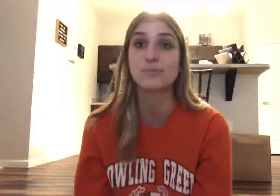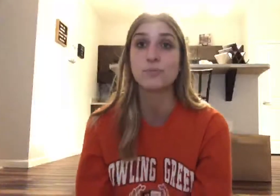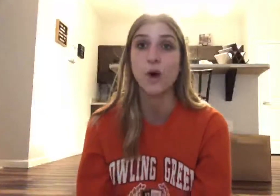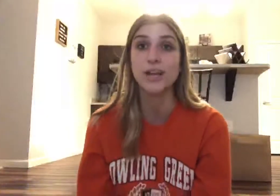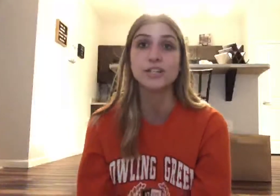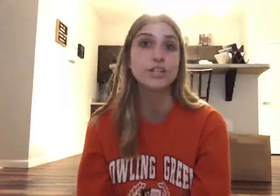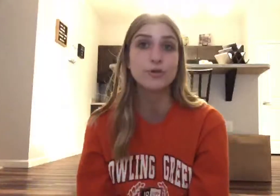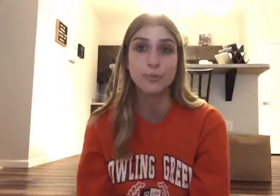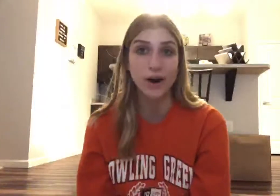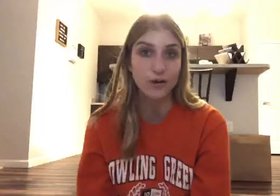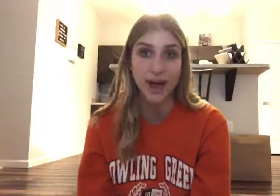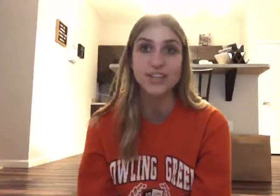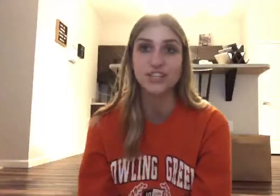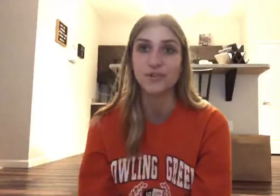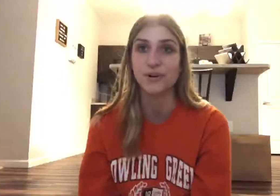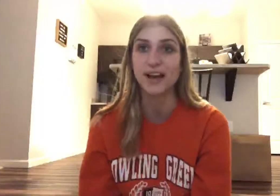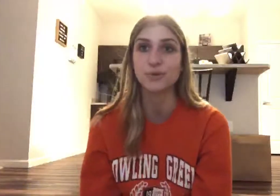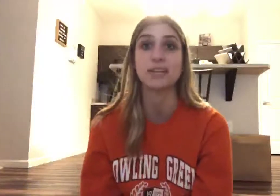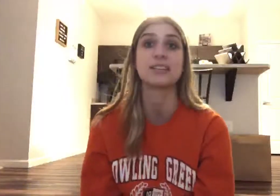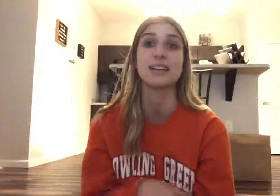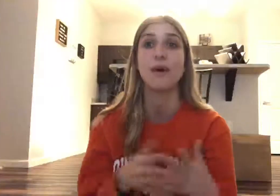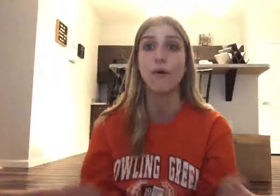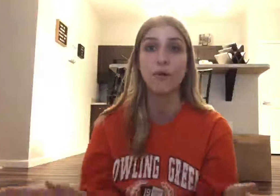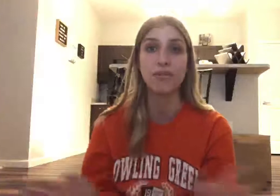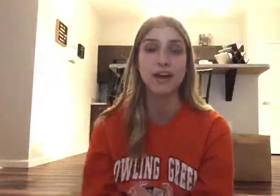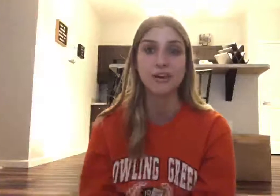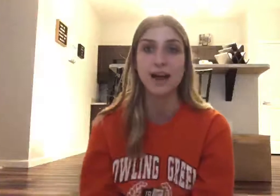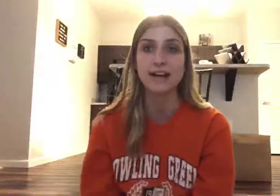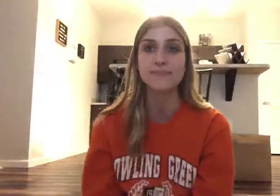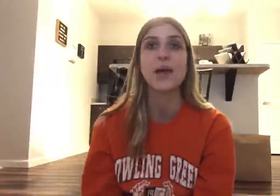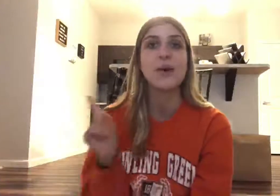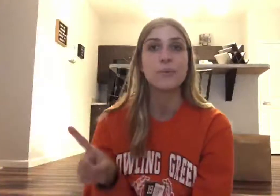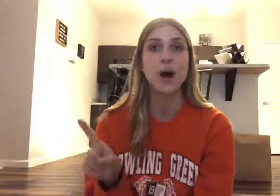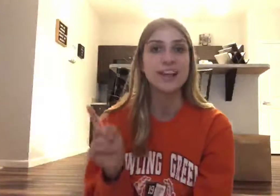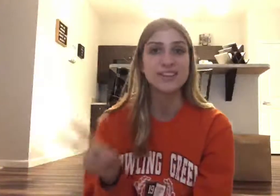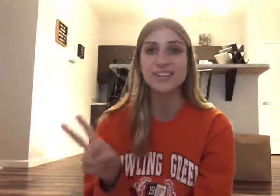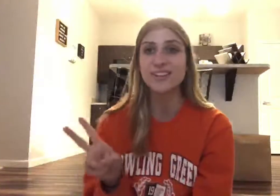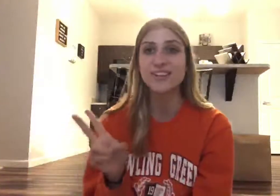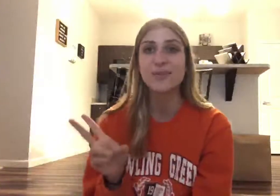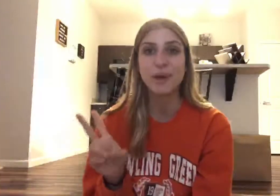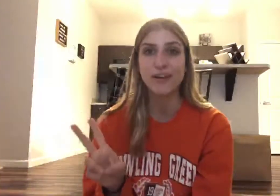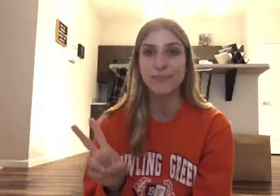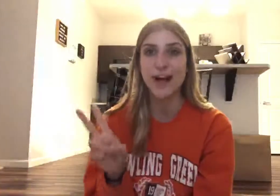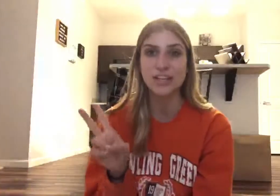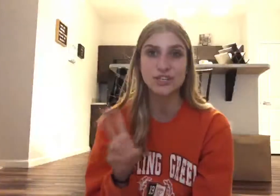one, two, buckle my shoe, okay? So we're gonna say the whole thing. Are you ready? One, two, buckle my shoe.